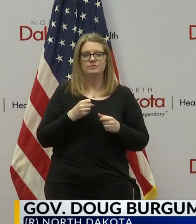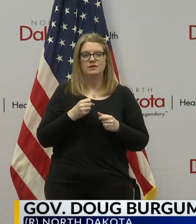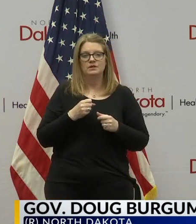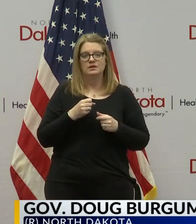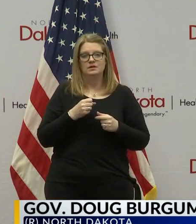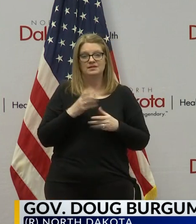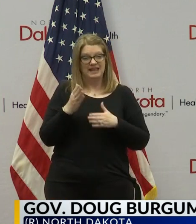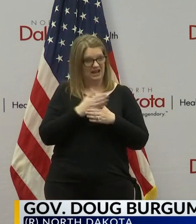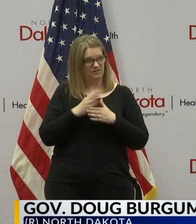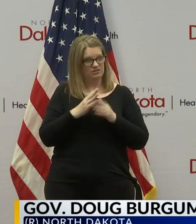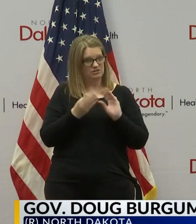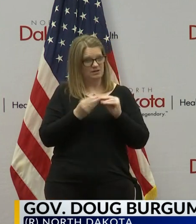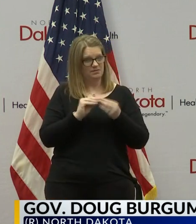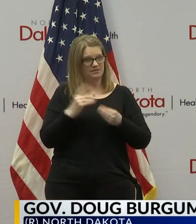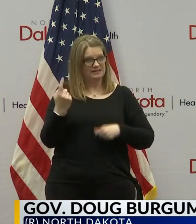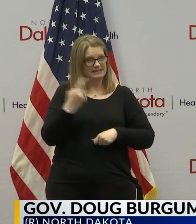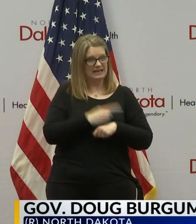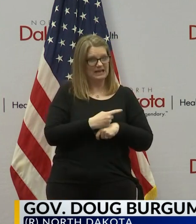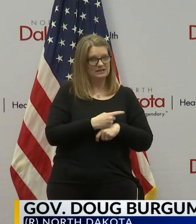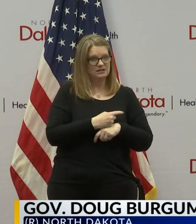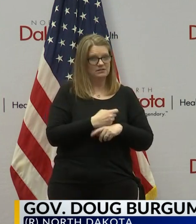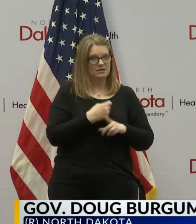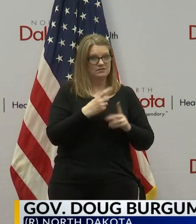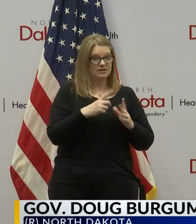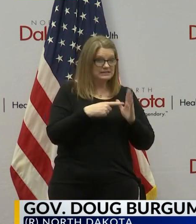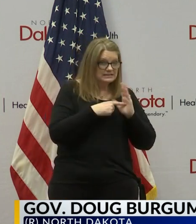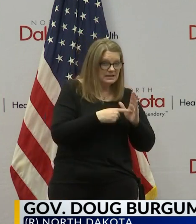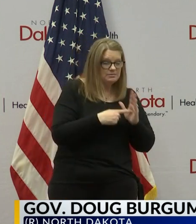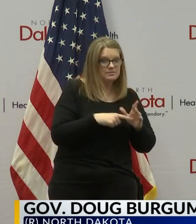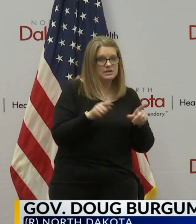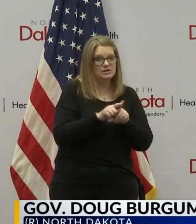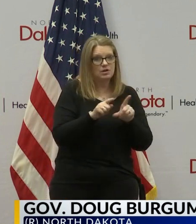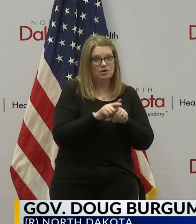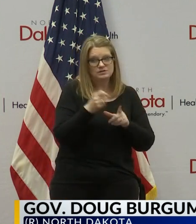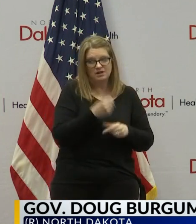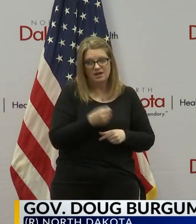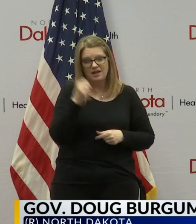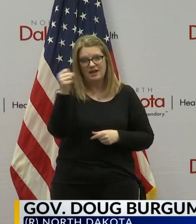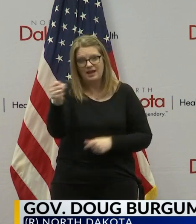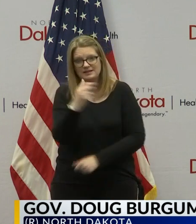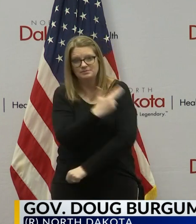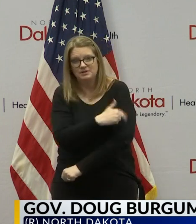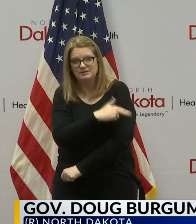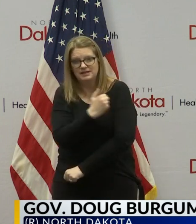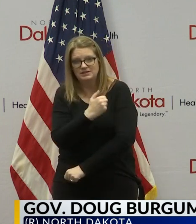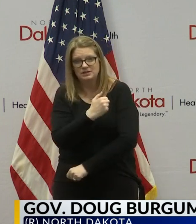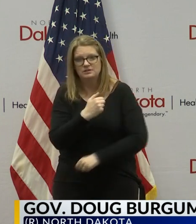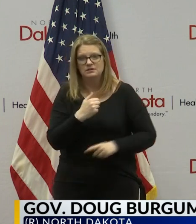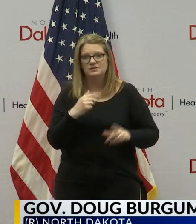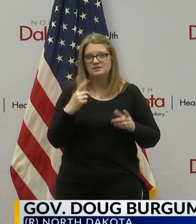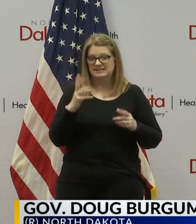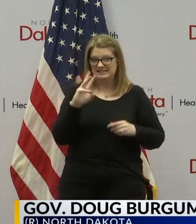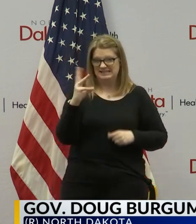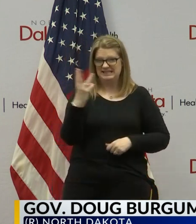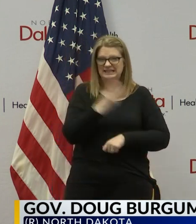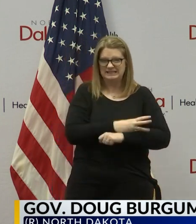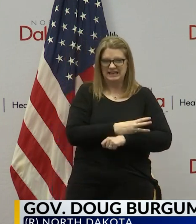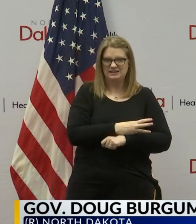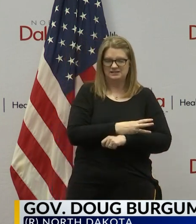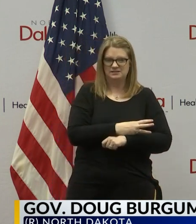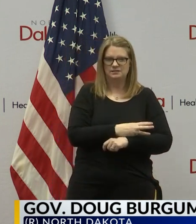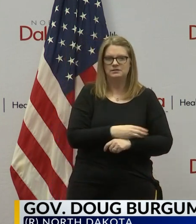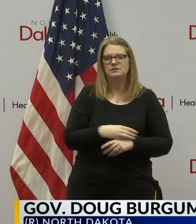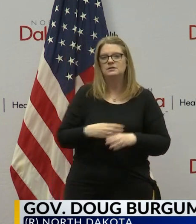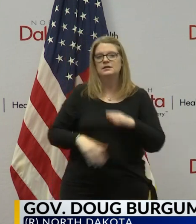of days between onset of symptoms and hospitalization in North Dakota has been six days. The